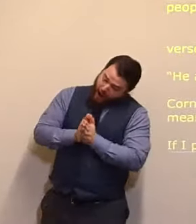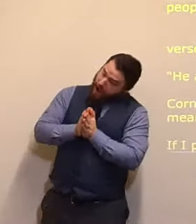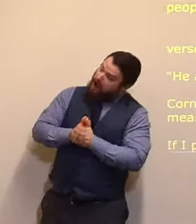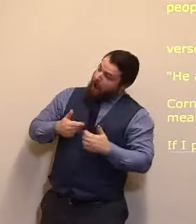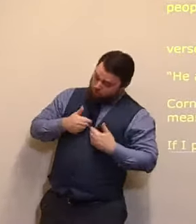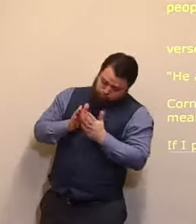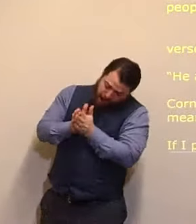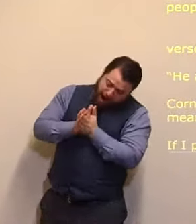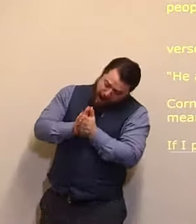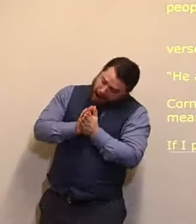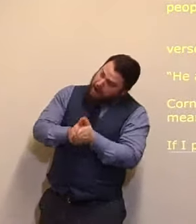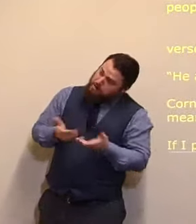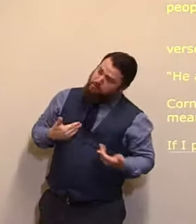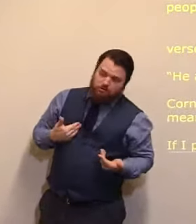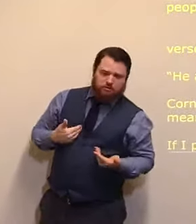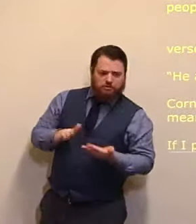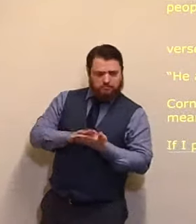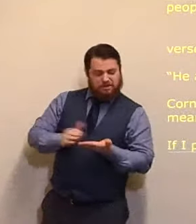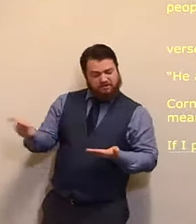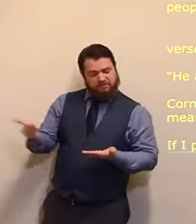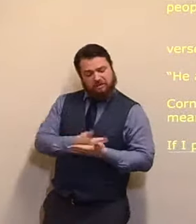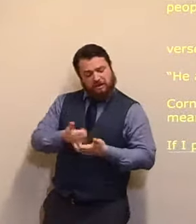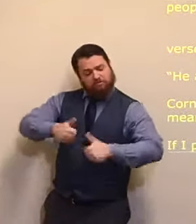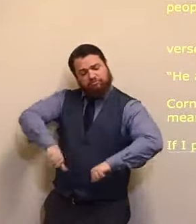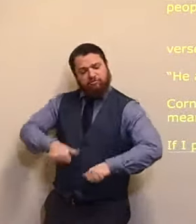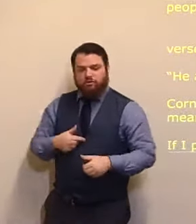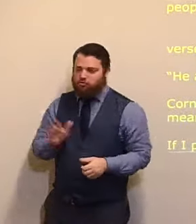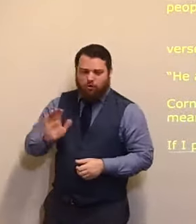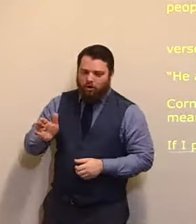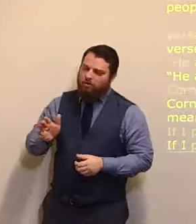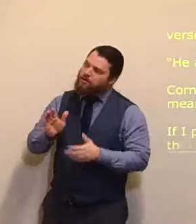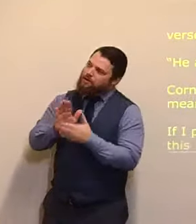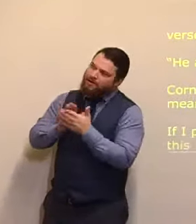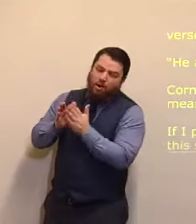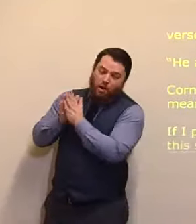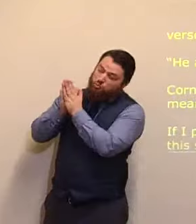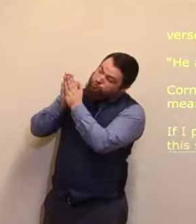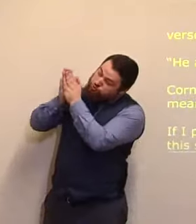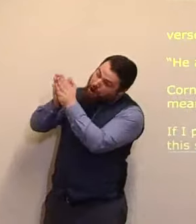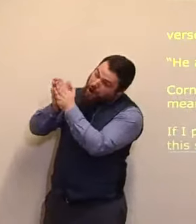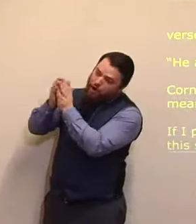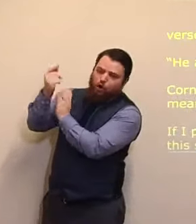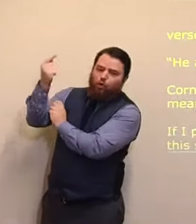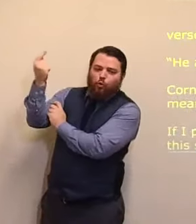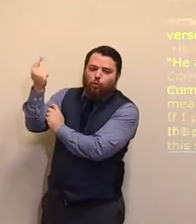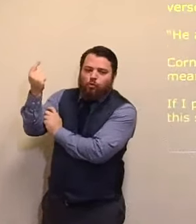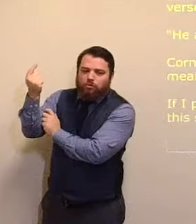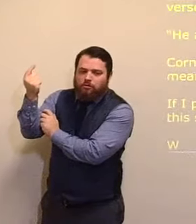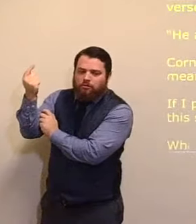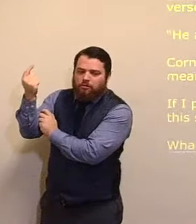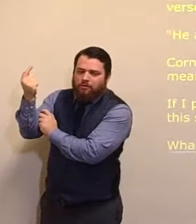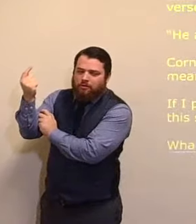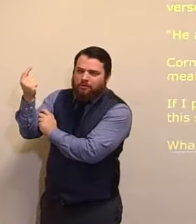object, the object, what kind of God, which God, are you praying to, and am I praying to?